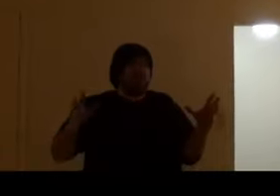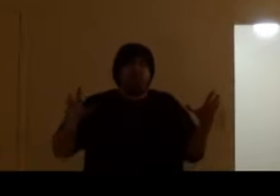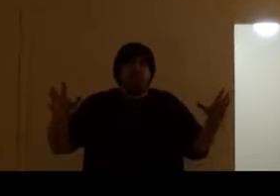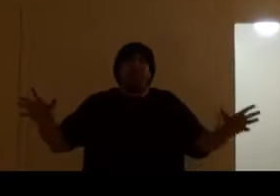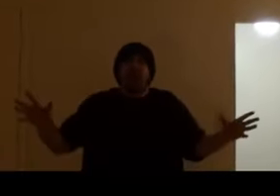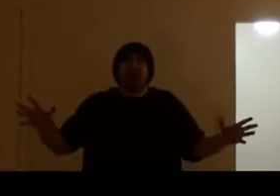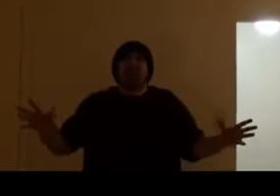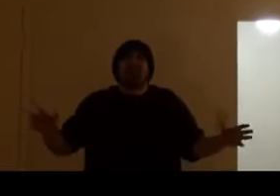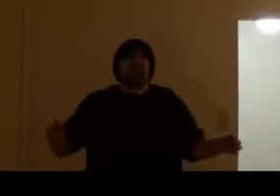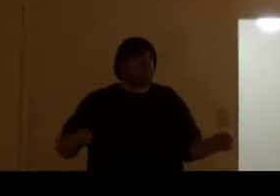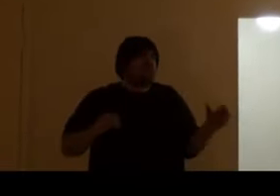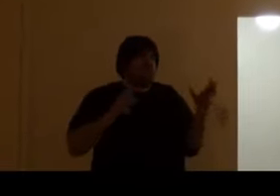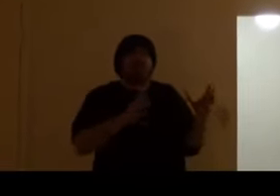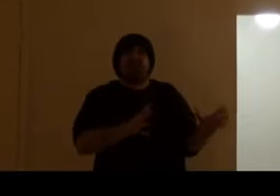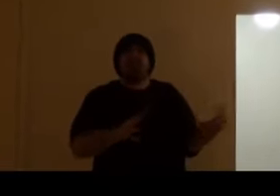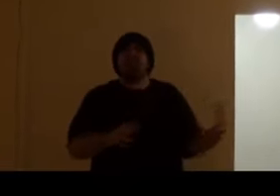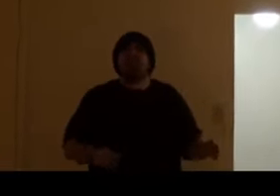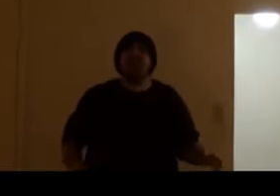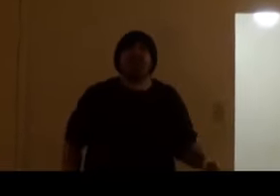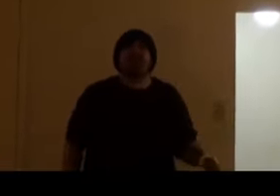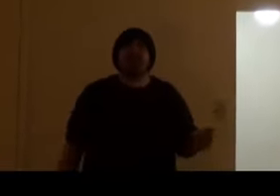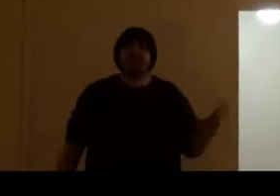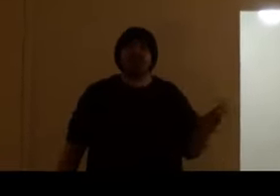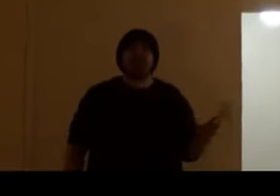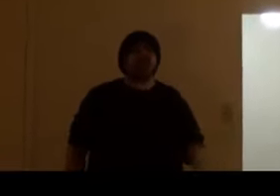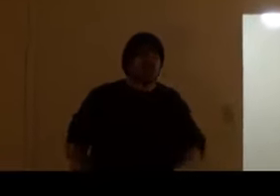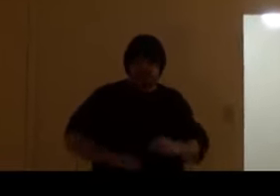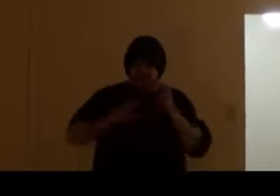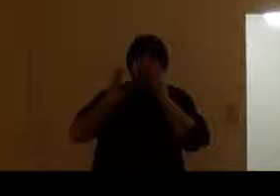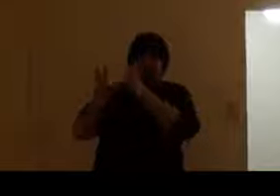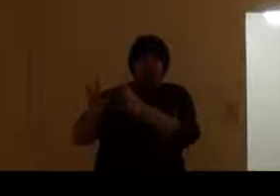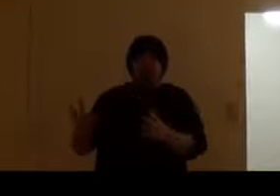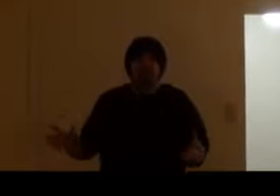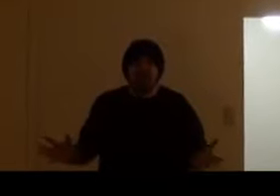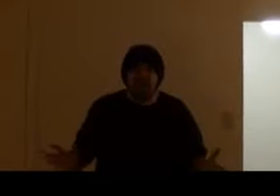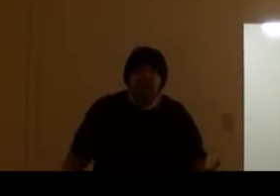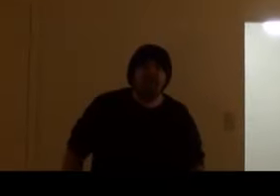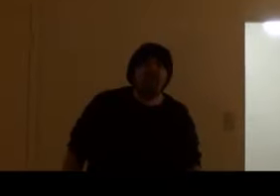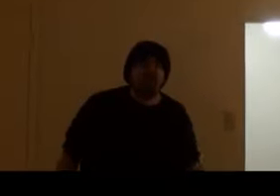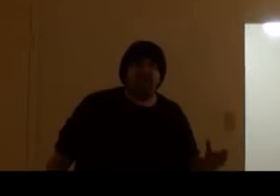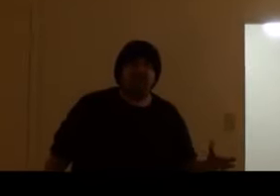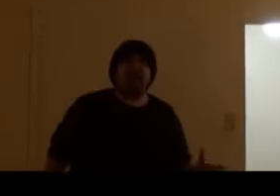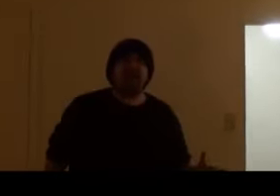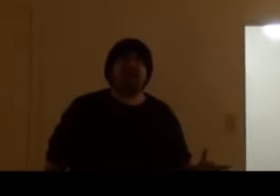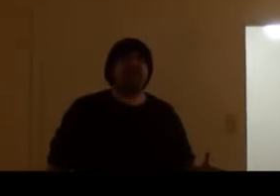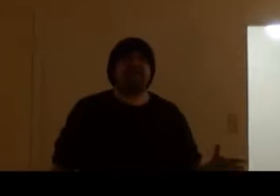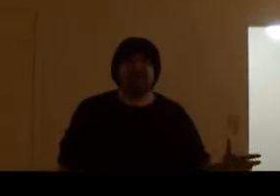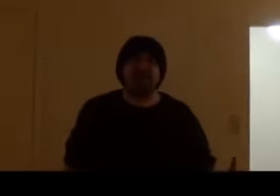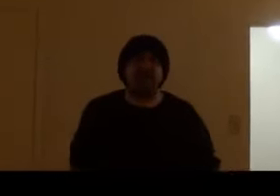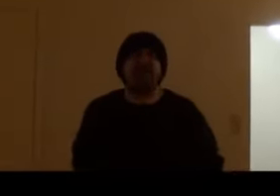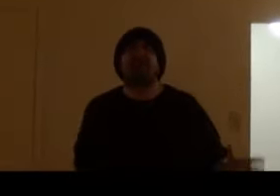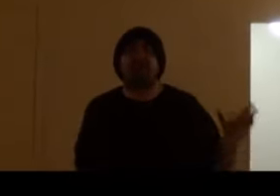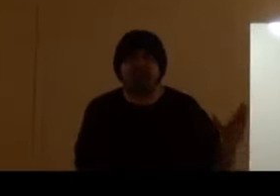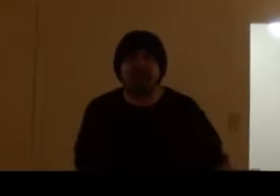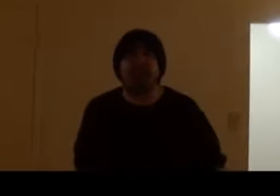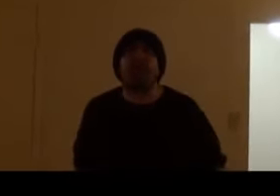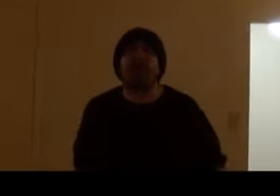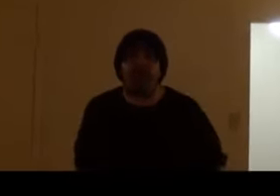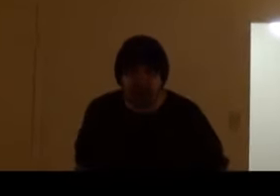supposed to happen. It's his feud. Dude, he's the guy that's, you know? But sadly, Cena is fucking Ryback